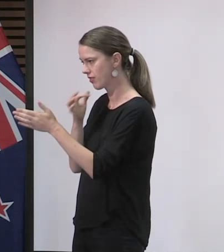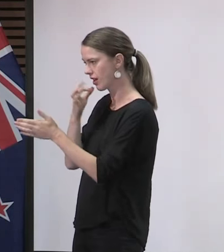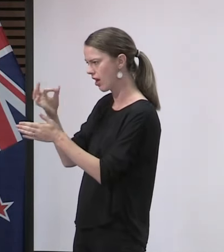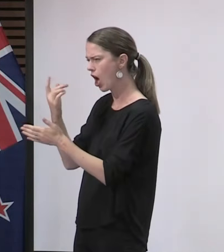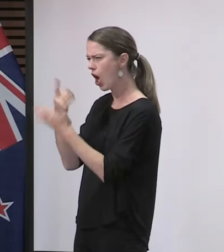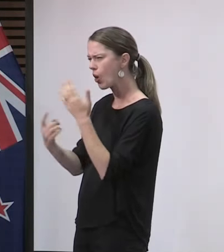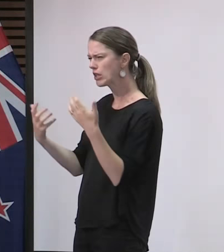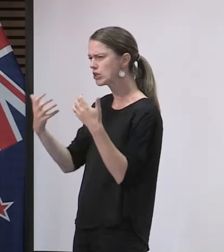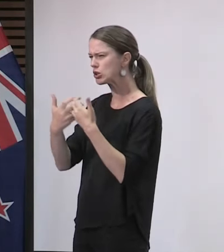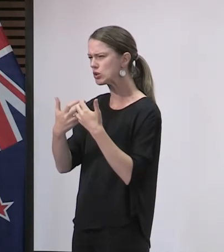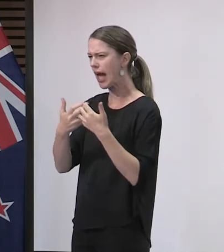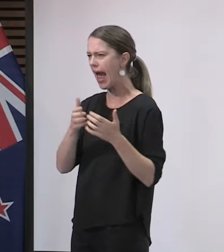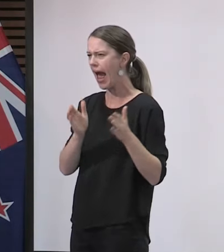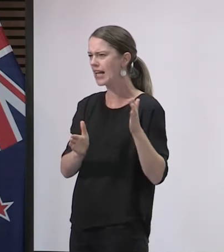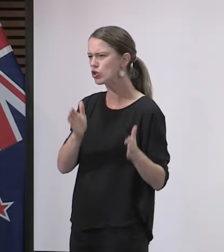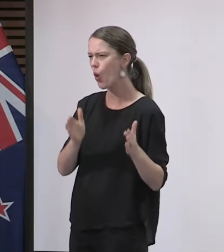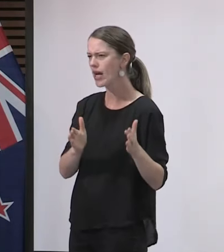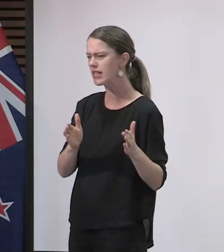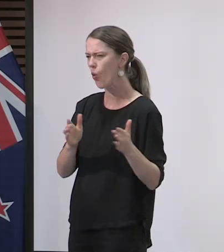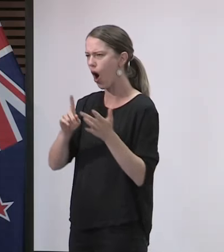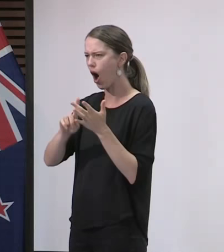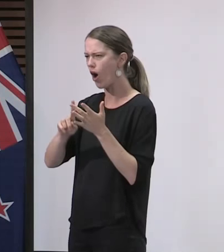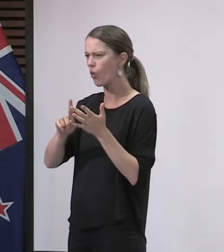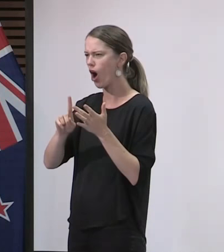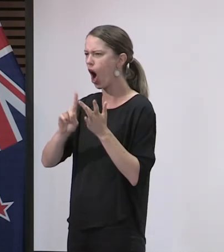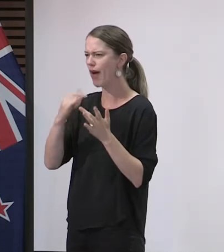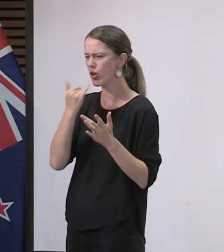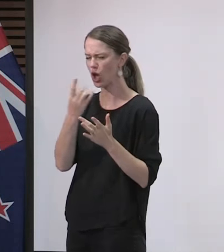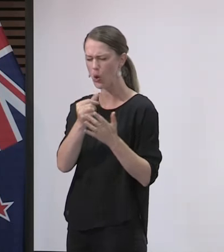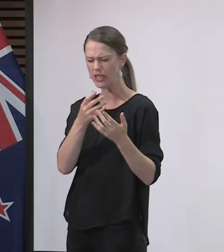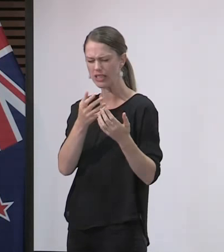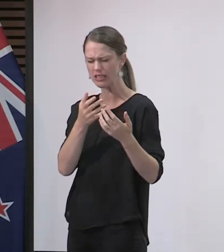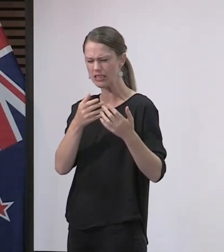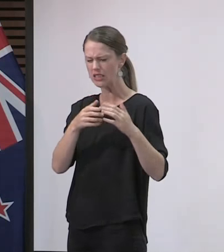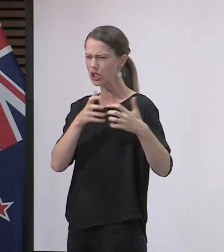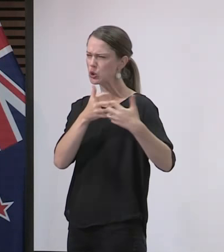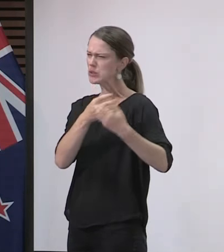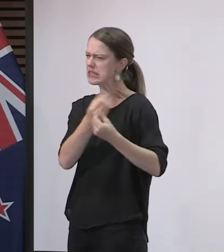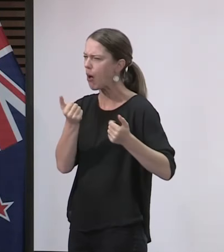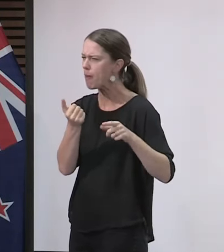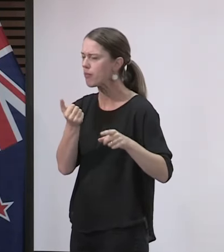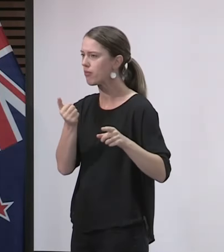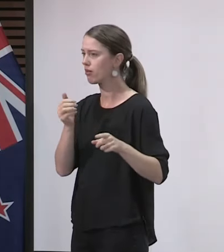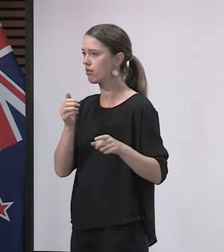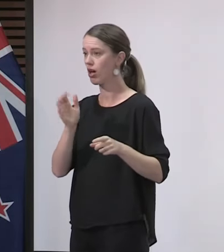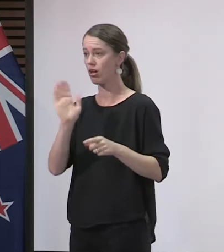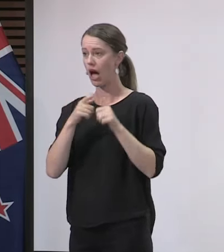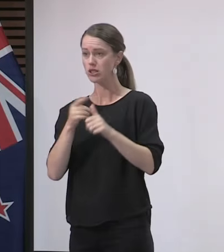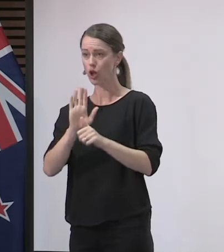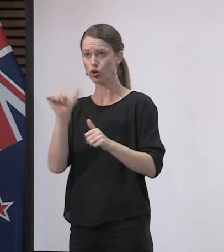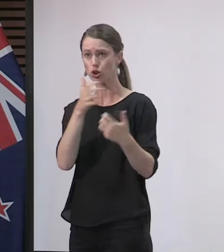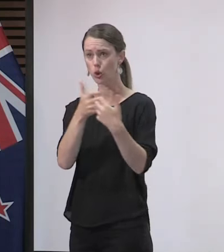works with some versions of Android and some versions of iOS at some stage. Is that correct? No, the intention is that it works with all versions.